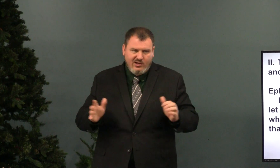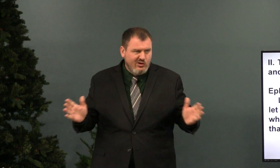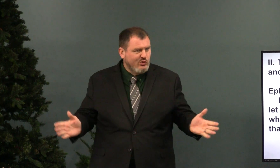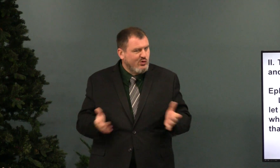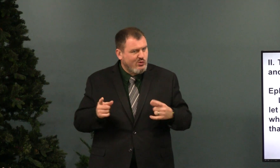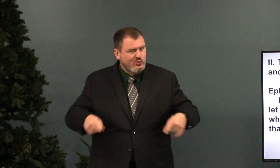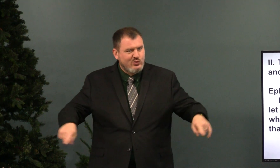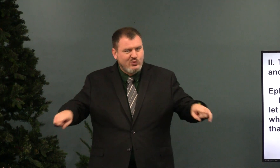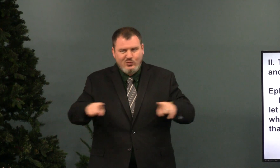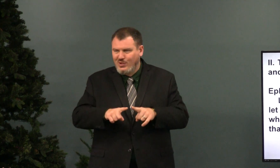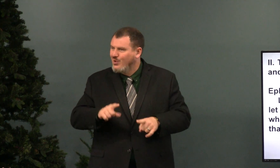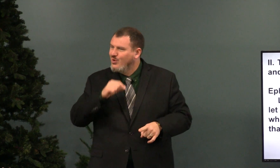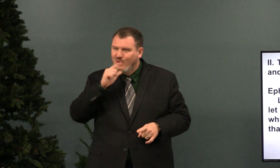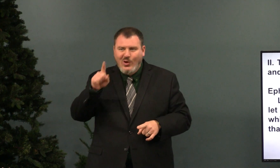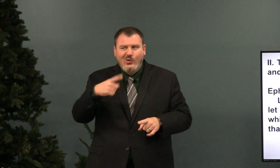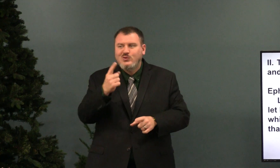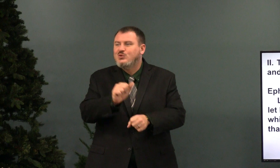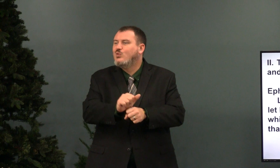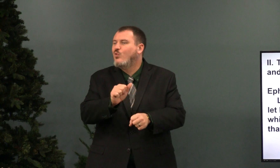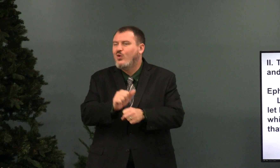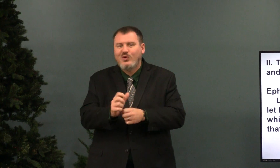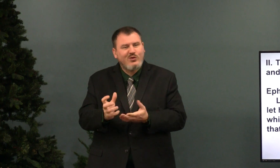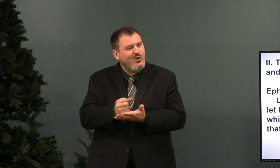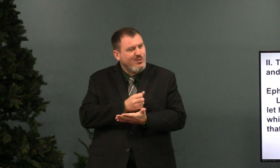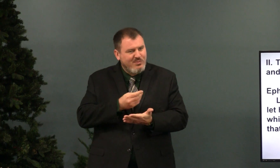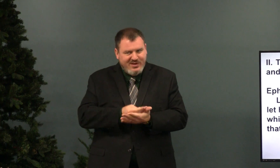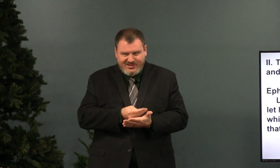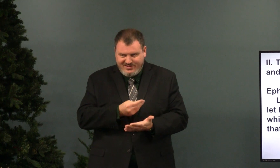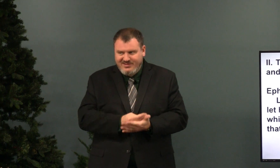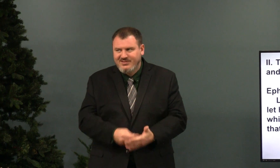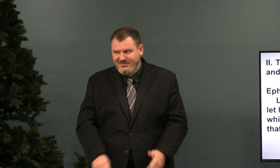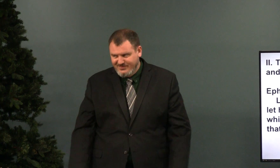that I can encourage you is not just work to earn money.